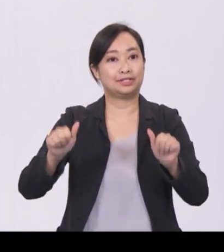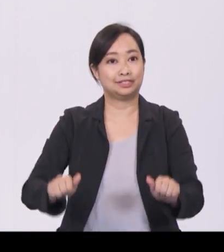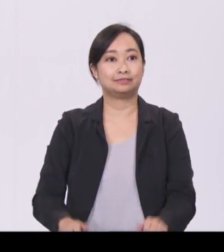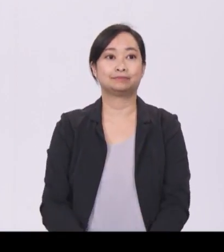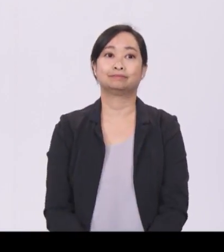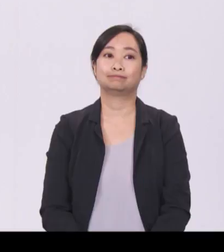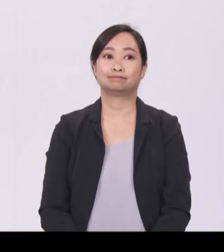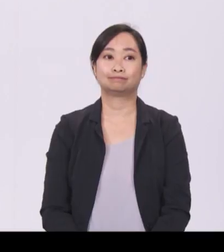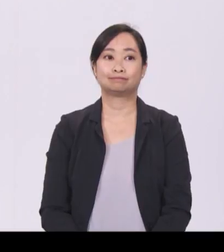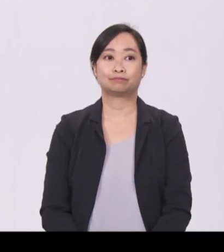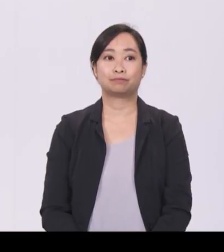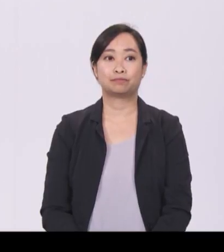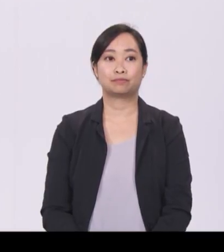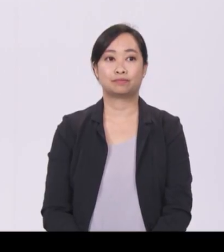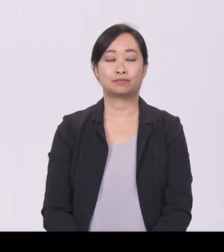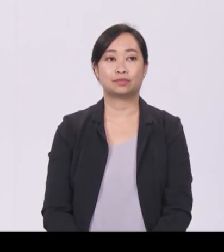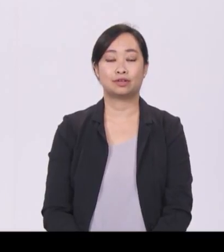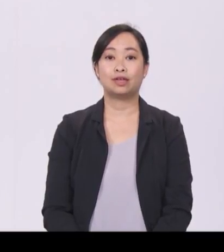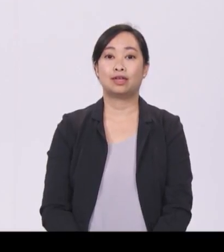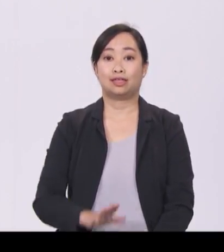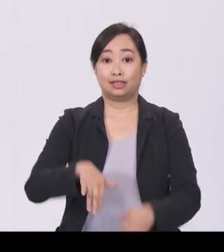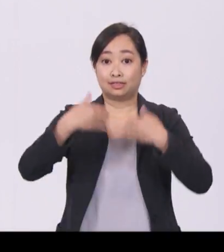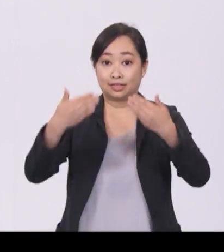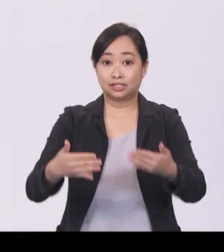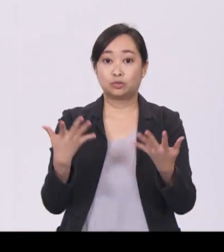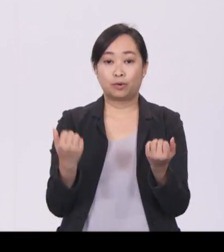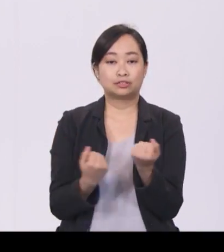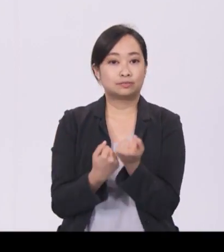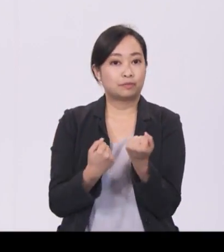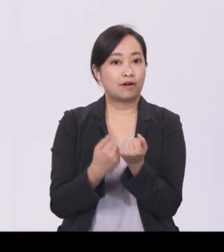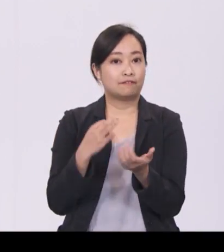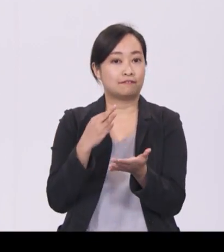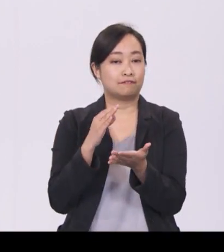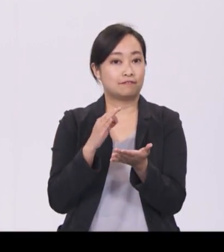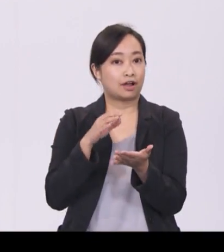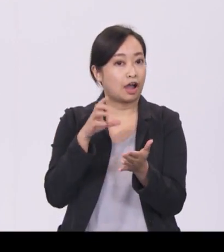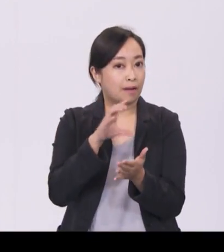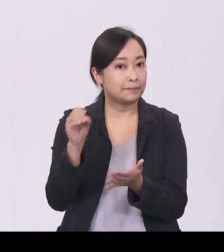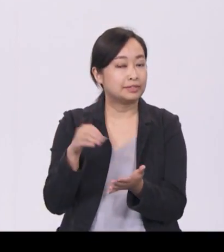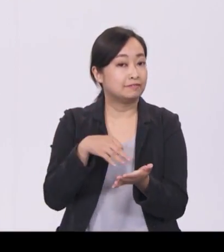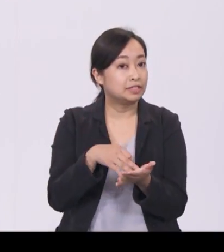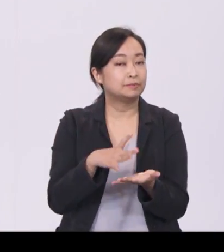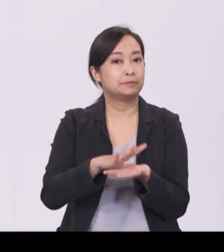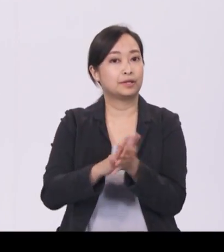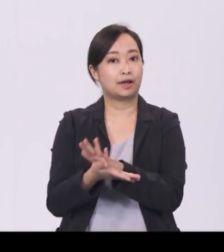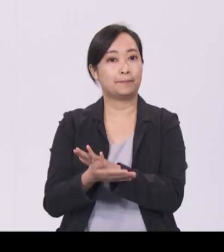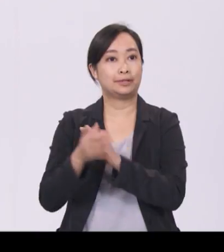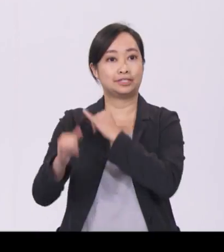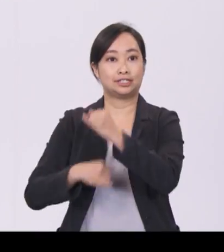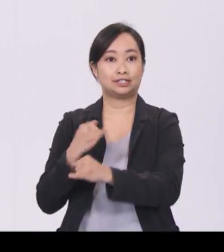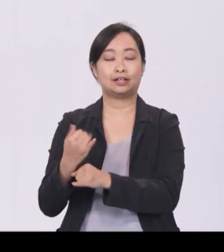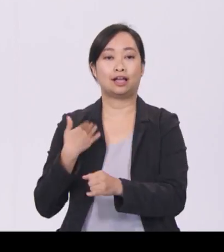To further support firms to internationalise, I will enhance the Double Tax Deduction for Internationalisation,